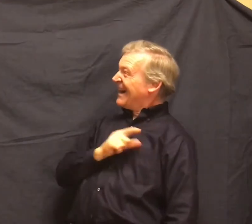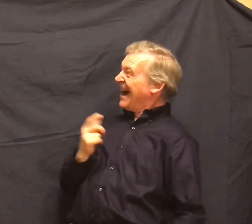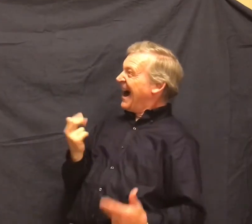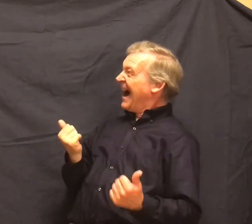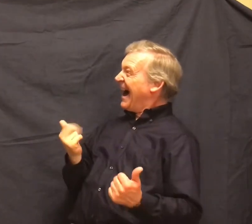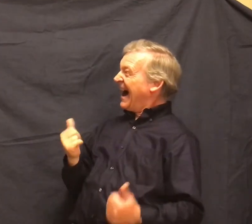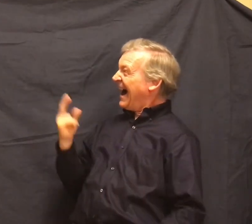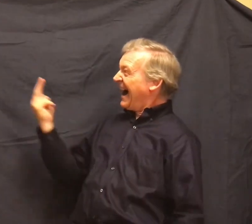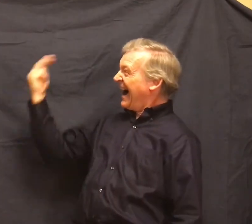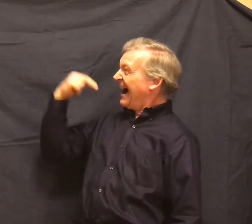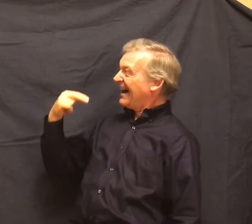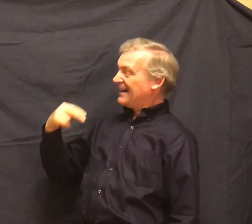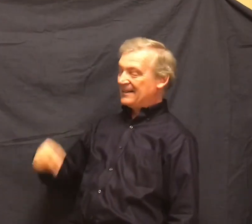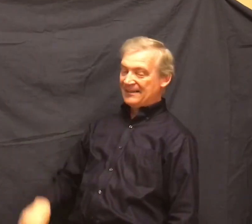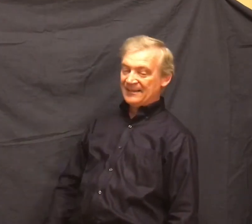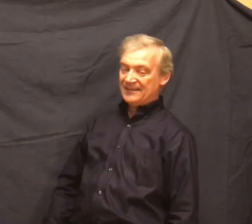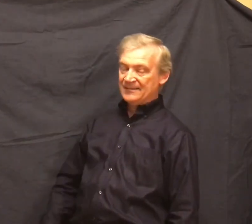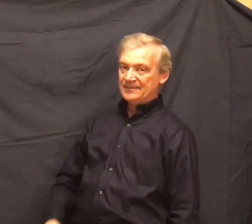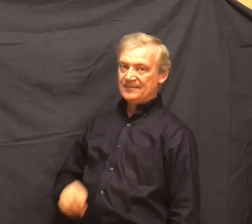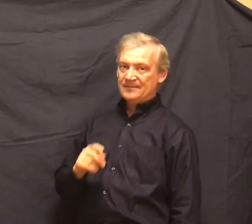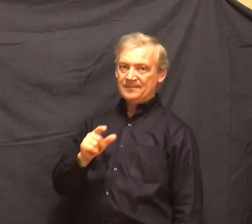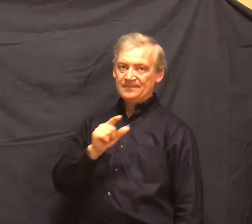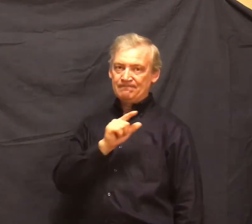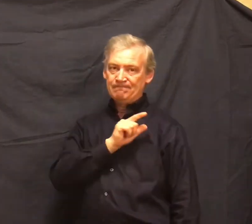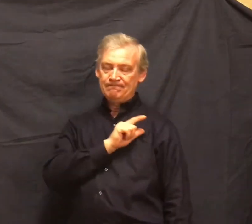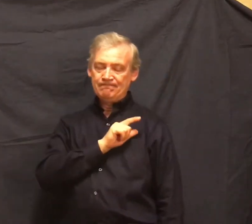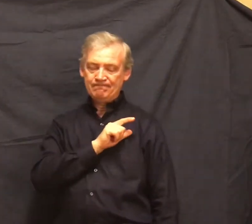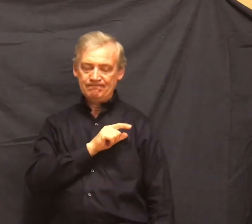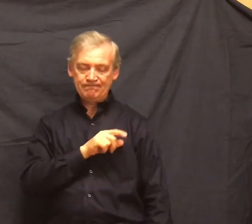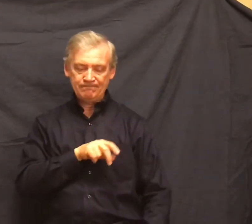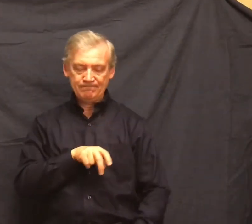George knelt beside the pool and drank from his hand with quick scoops.